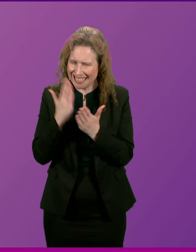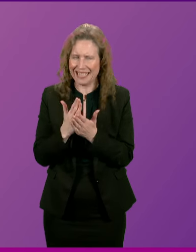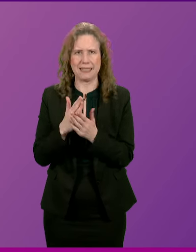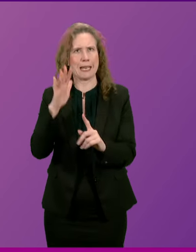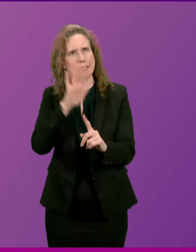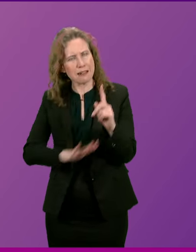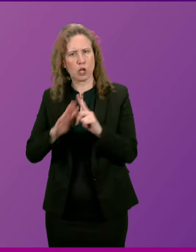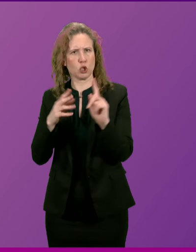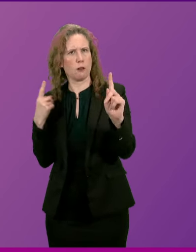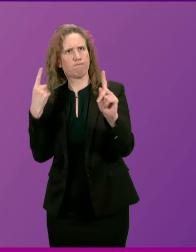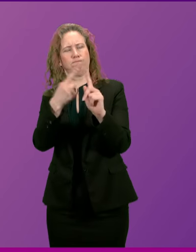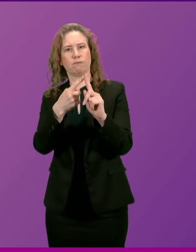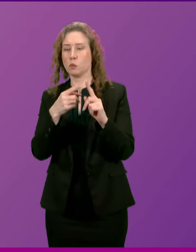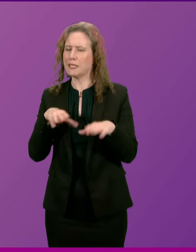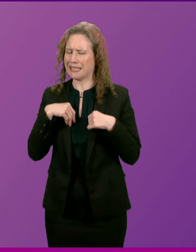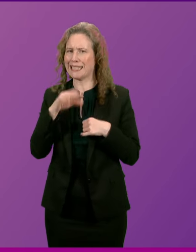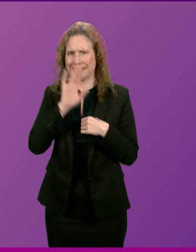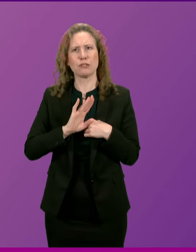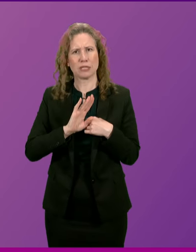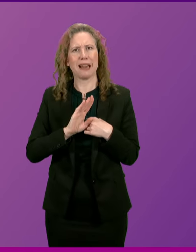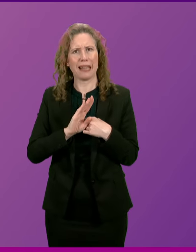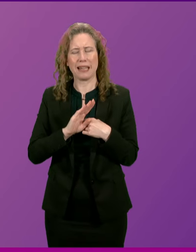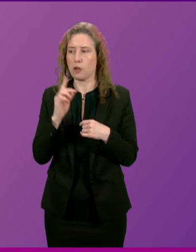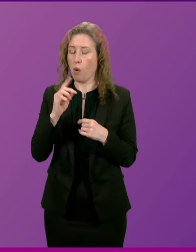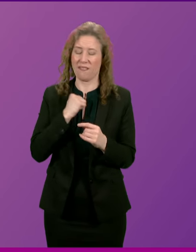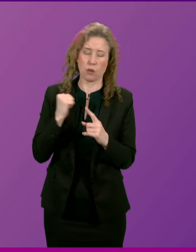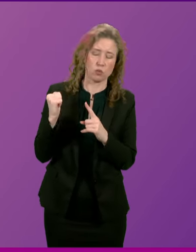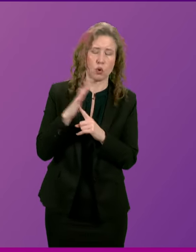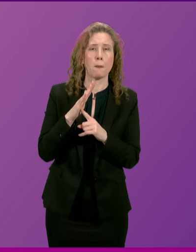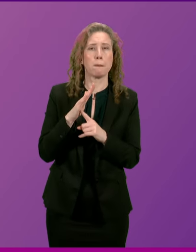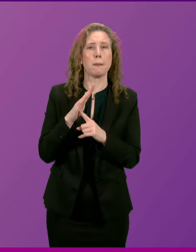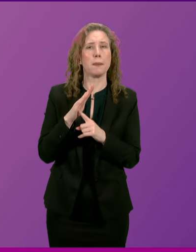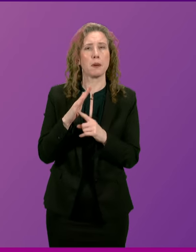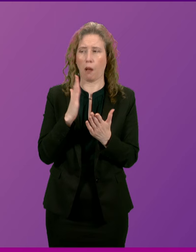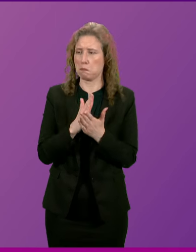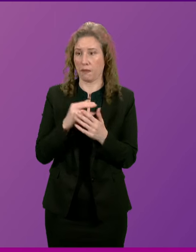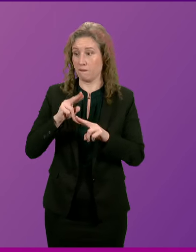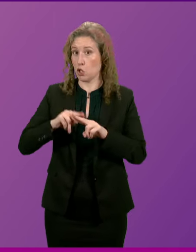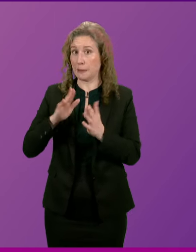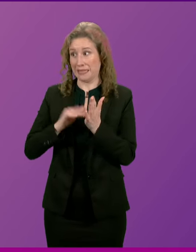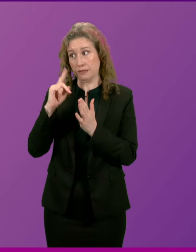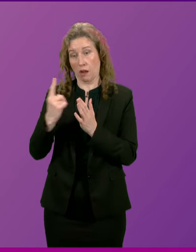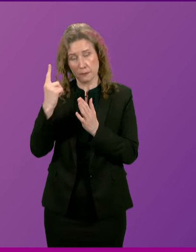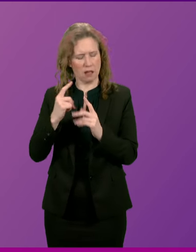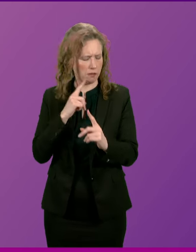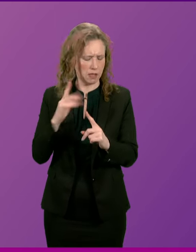missions. We take this seriously. It's one of the top priorities of the First Minister and the Cabinet Secretary set